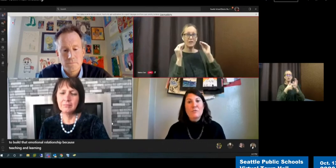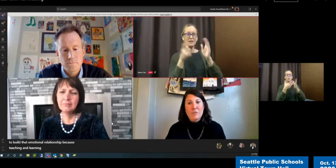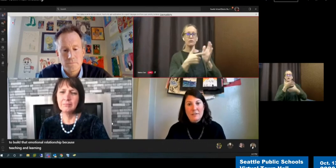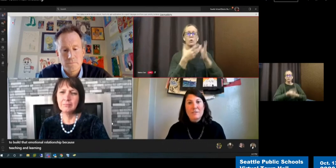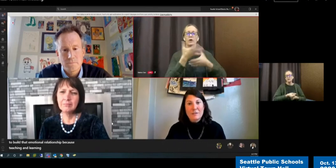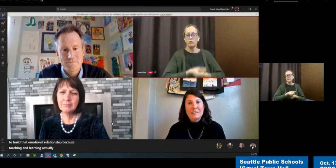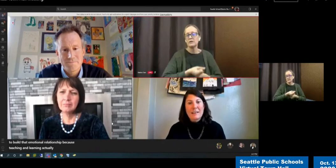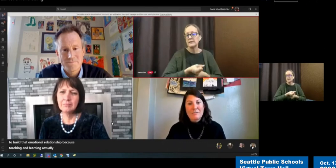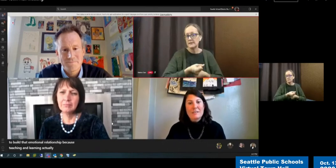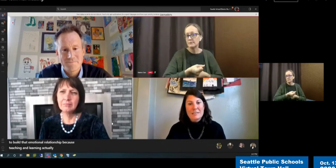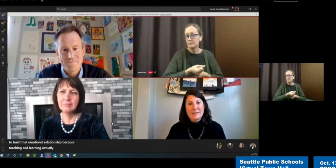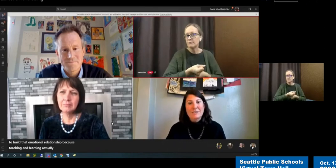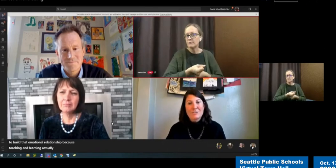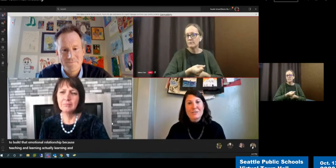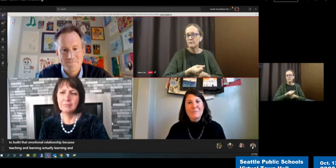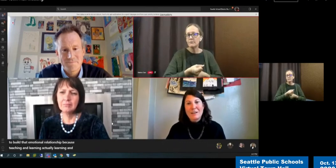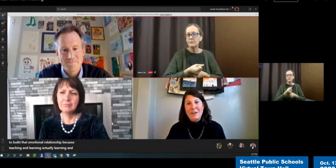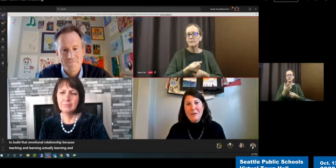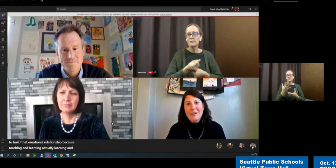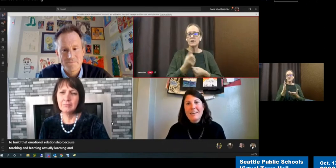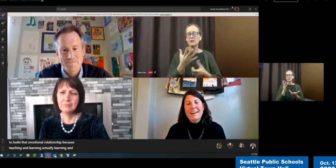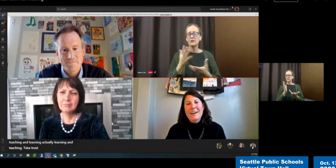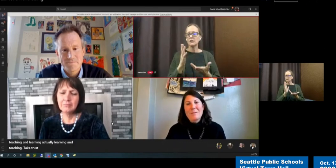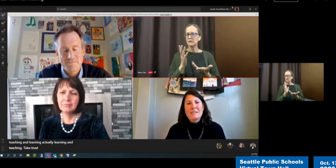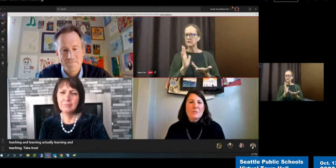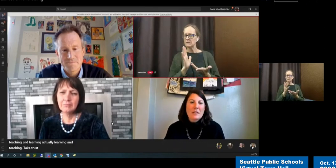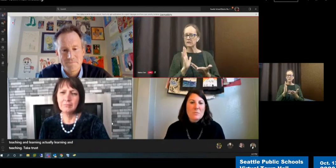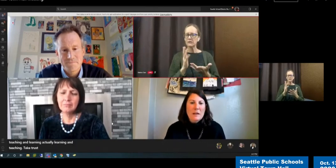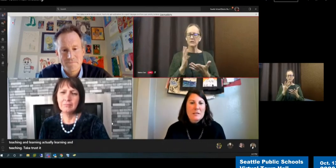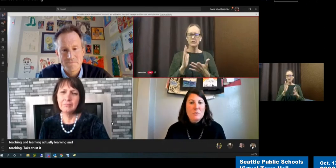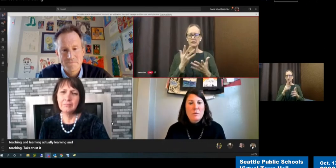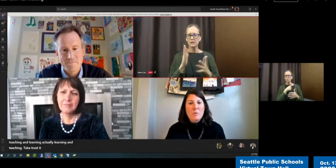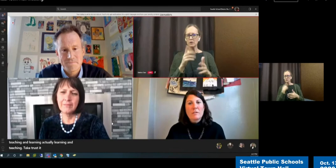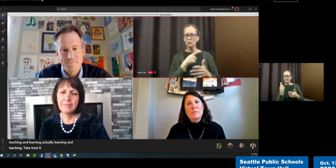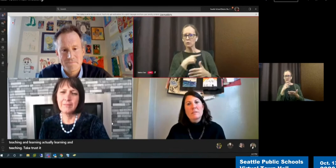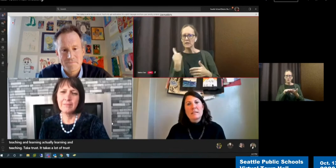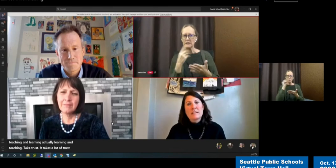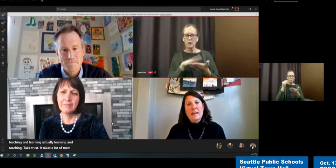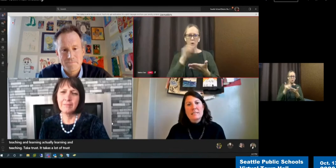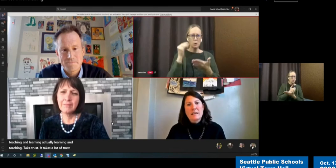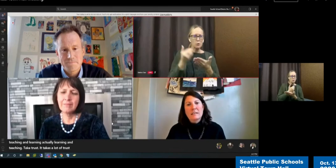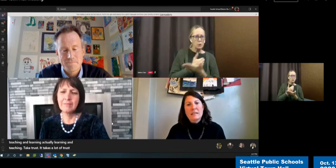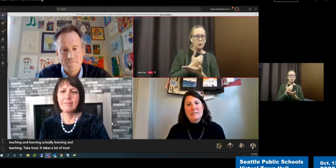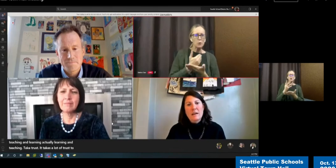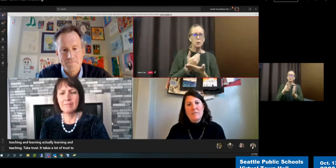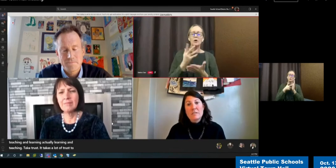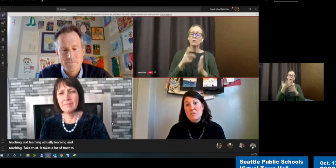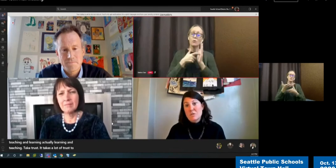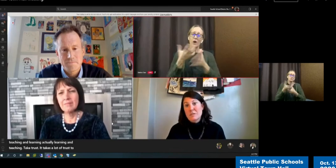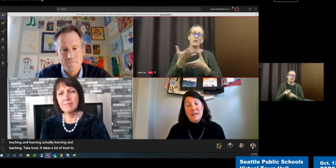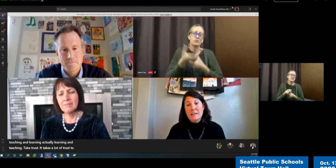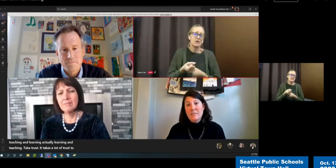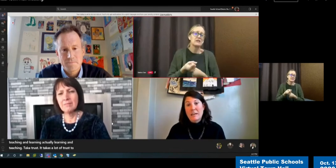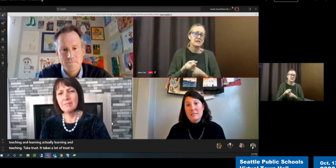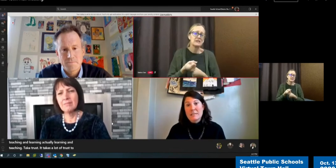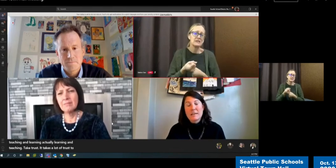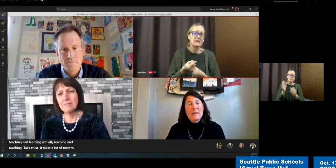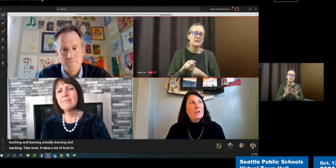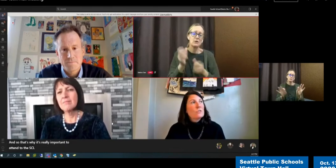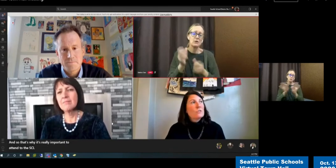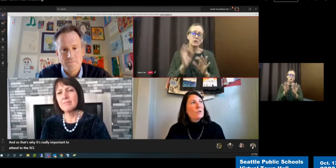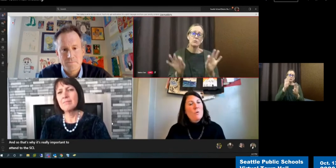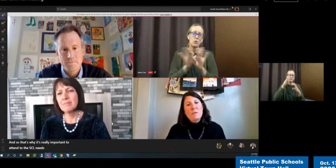lot of trust to really take a risk and learn something new. And so that's why it's really important to attend to the SEL needs of teachers and of kids.